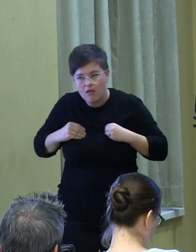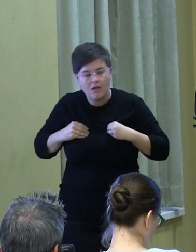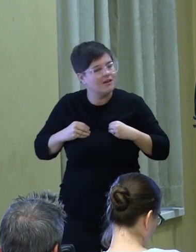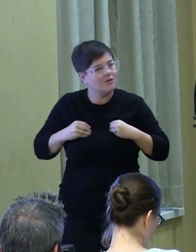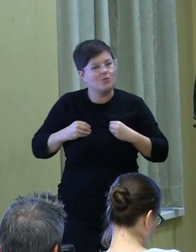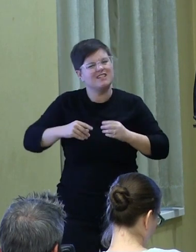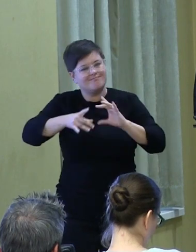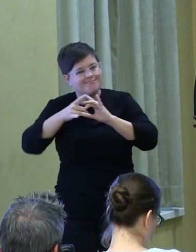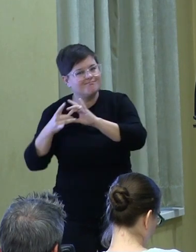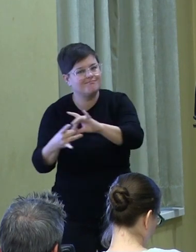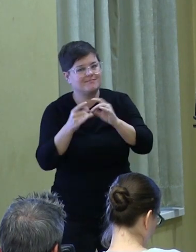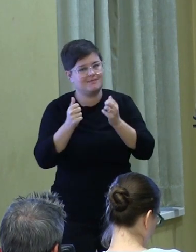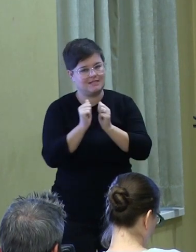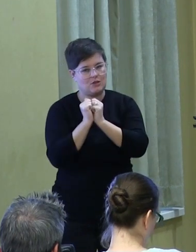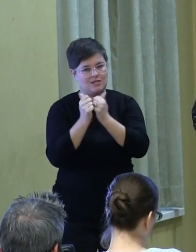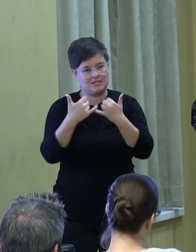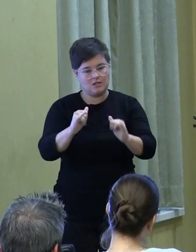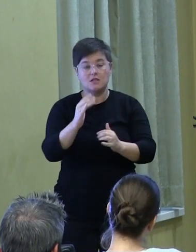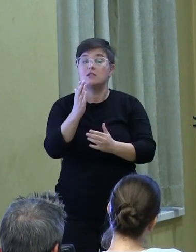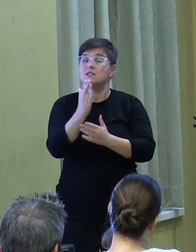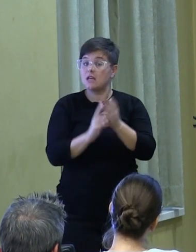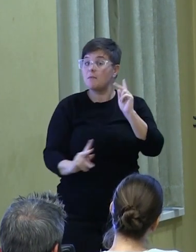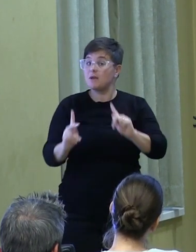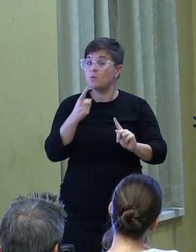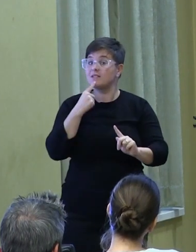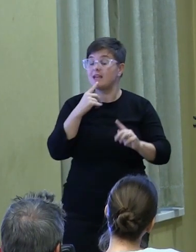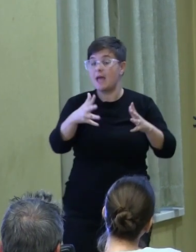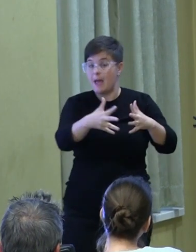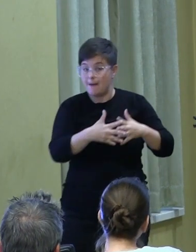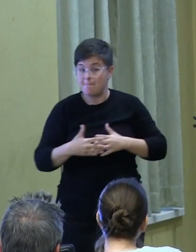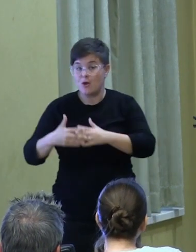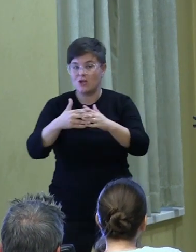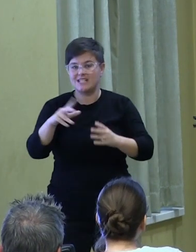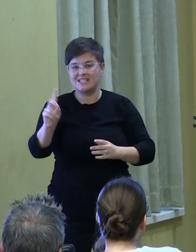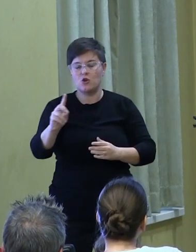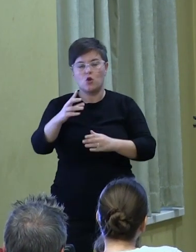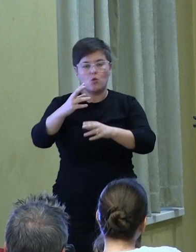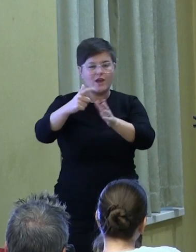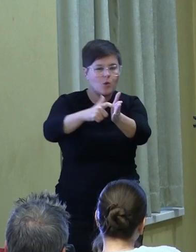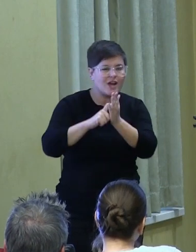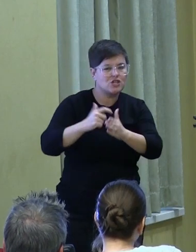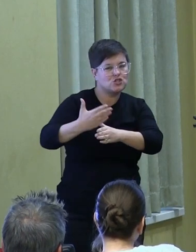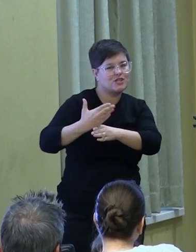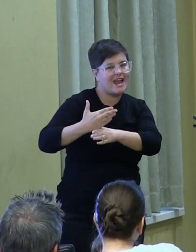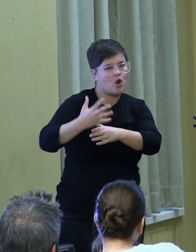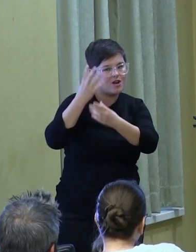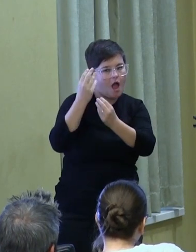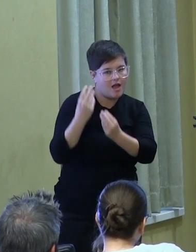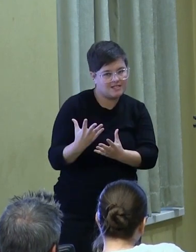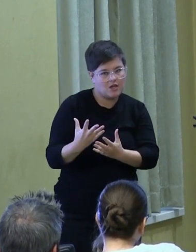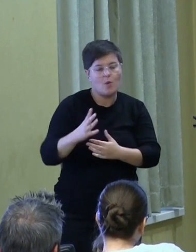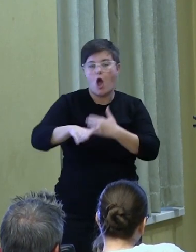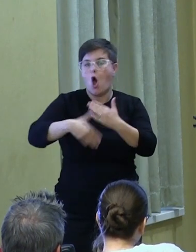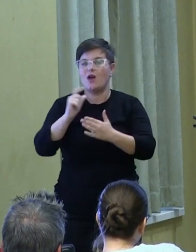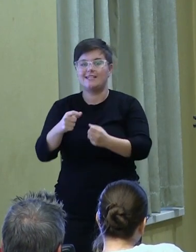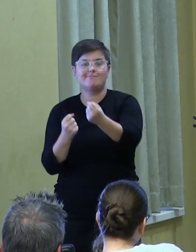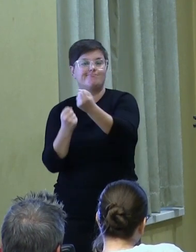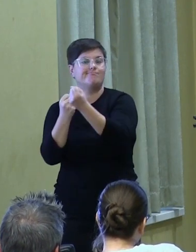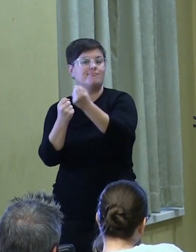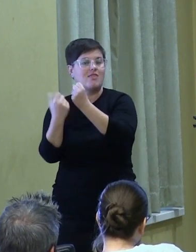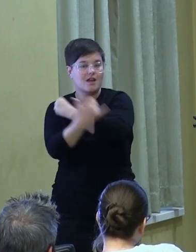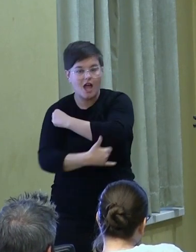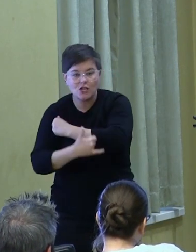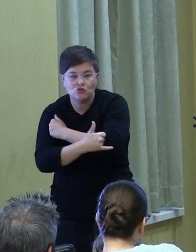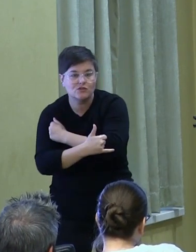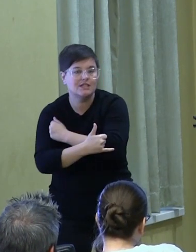Now some folks would say that American democracy requires shared content to work, so we all need to have a certain level of patriotism, for example,